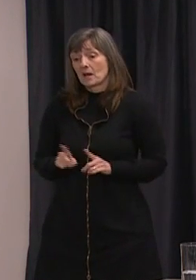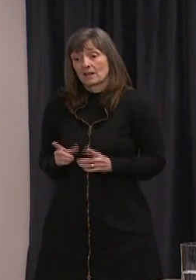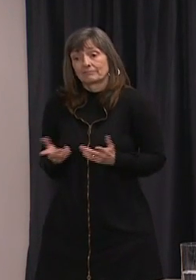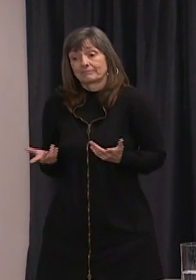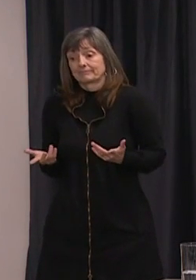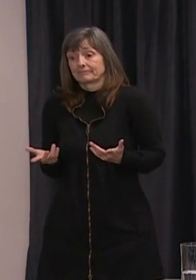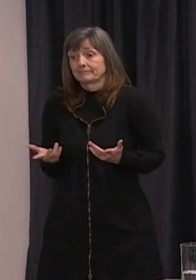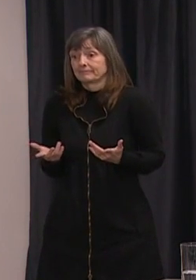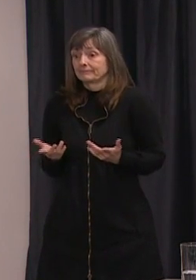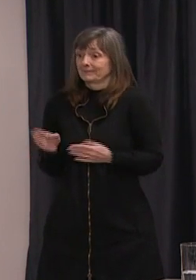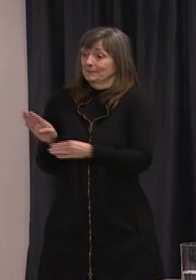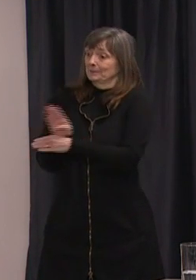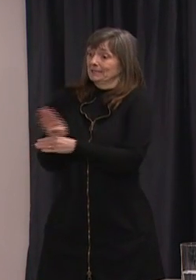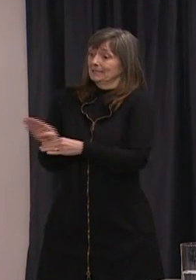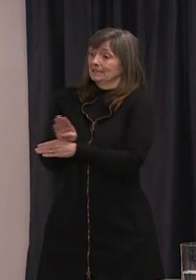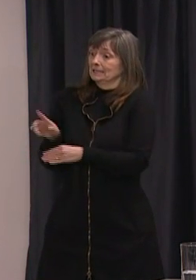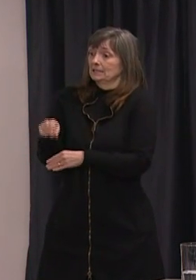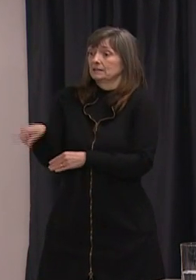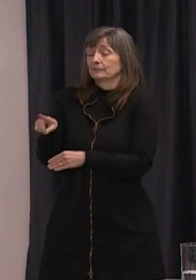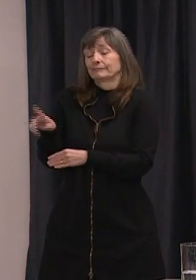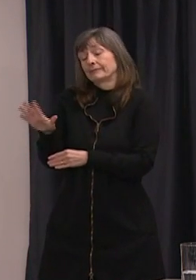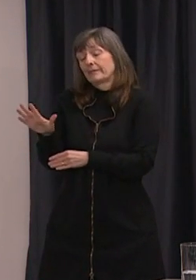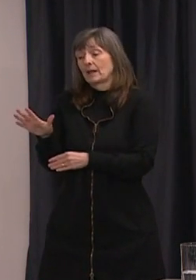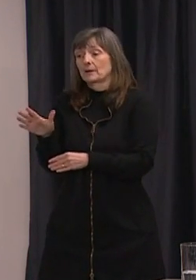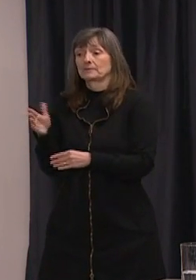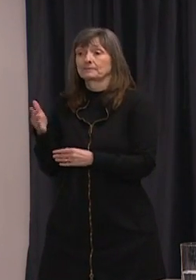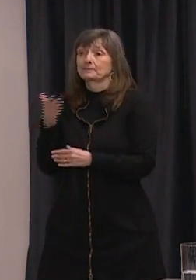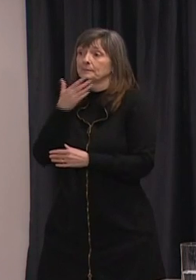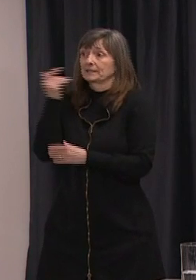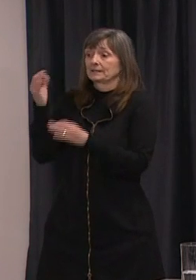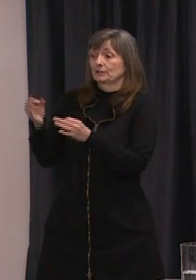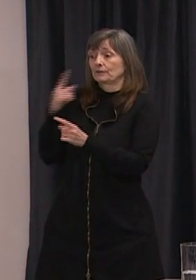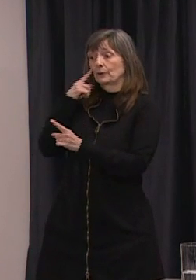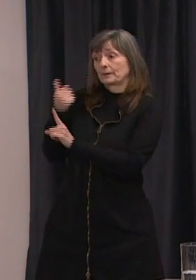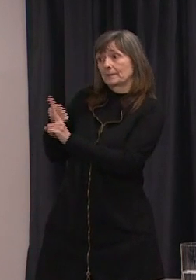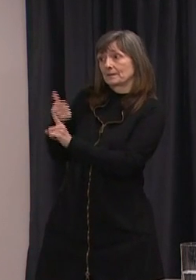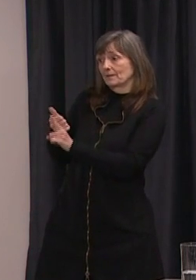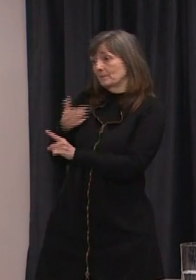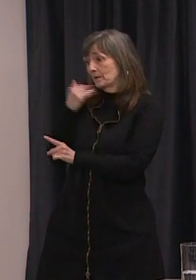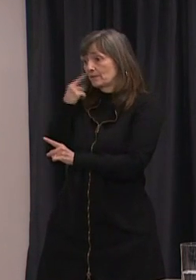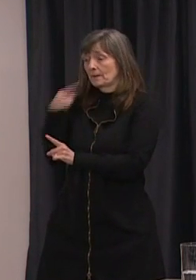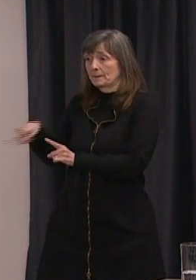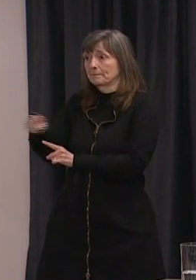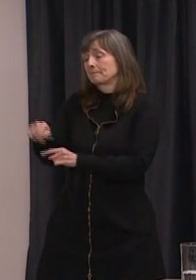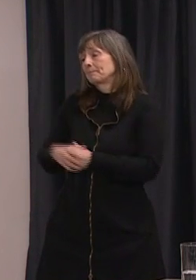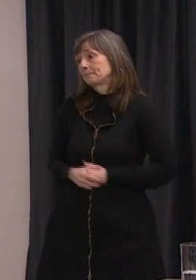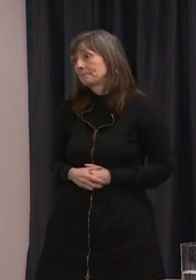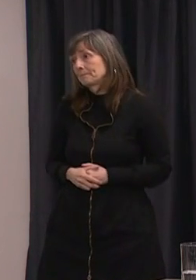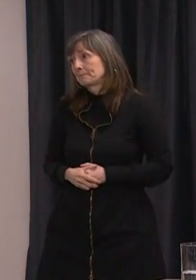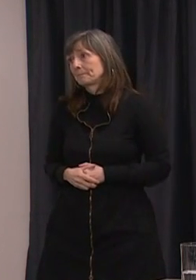you know these businesses will have to use their best judgment and determine what at this time is best for them.